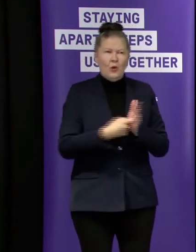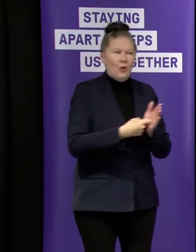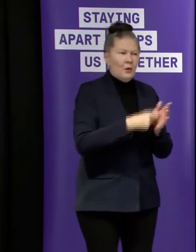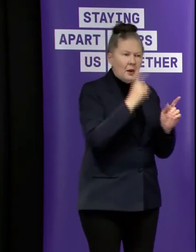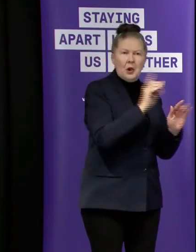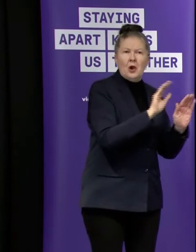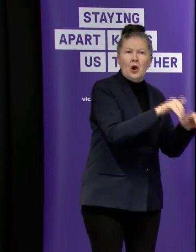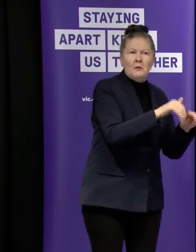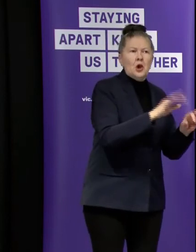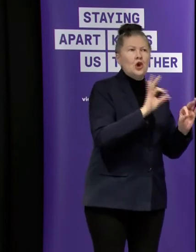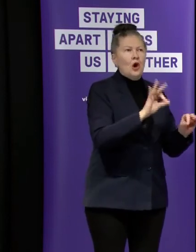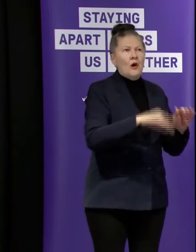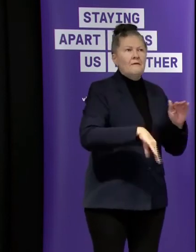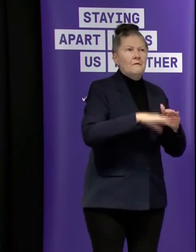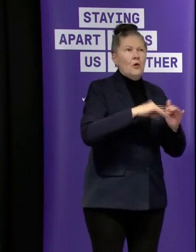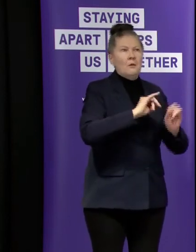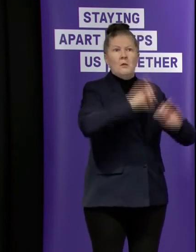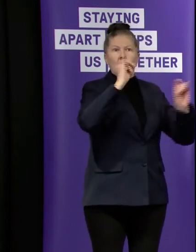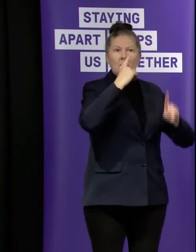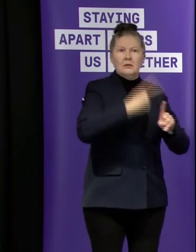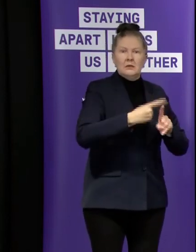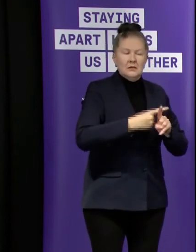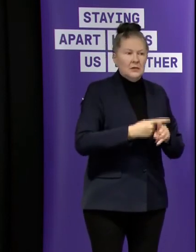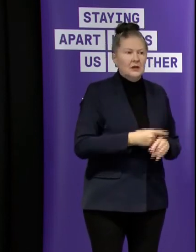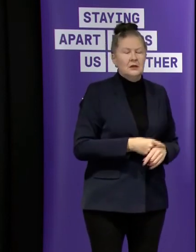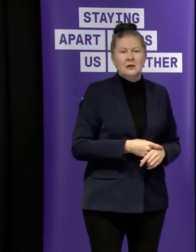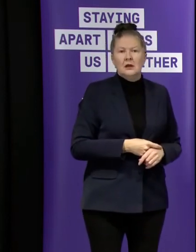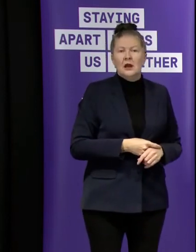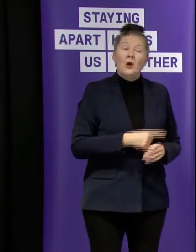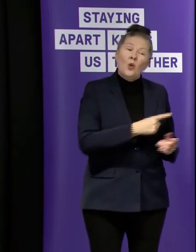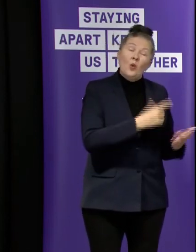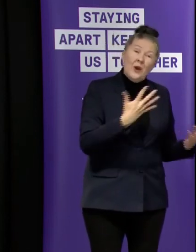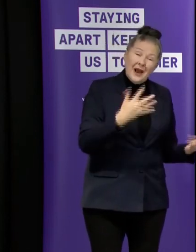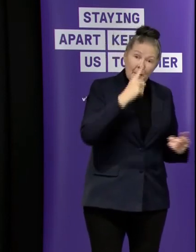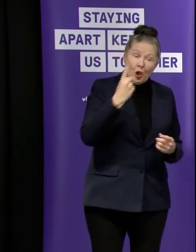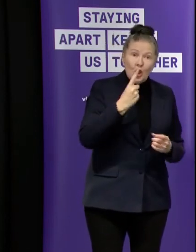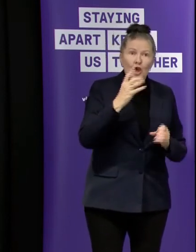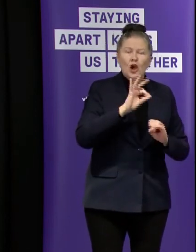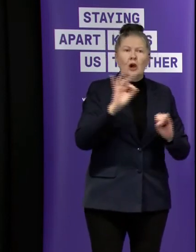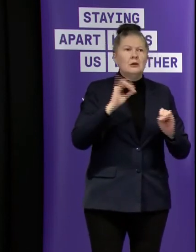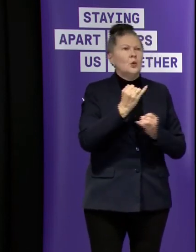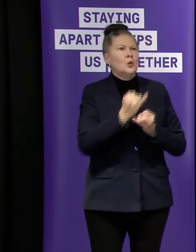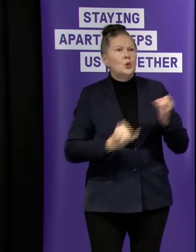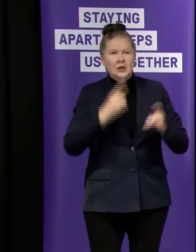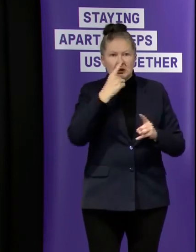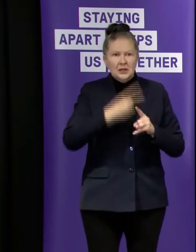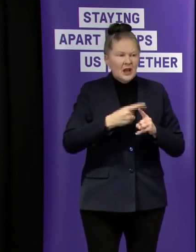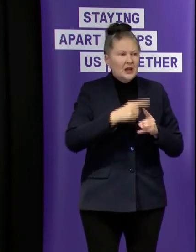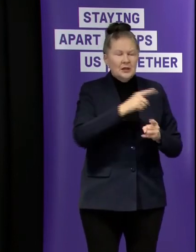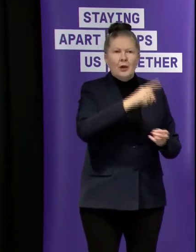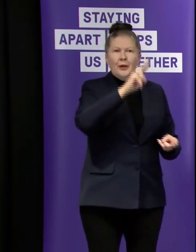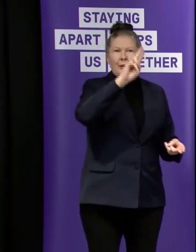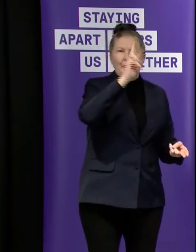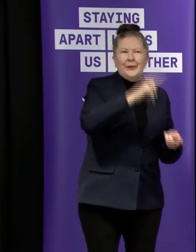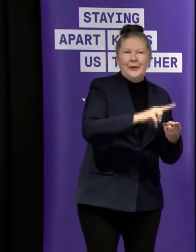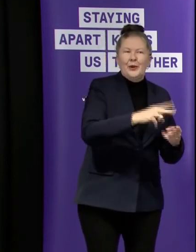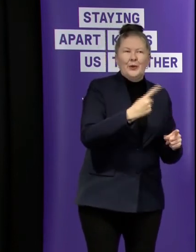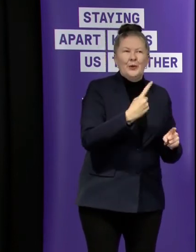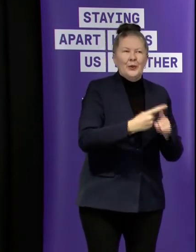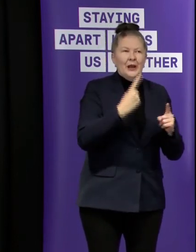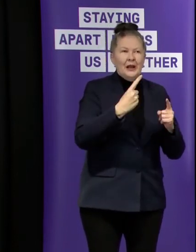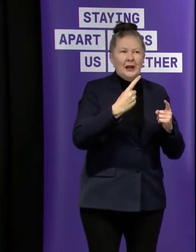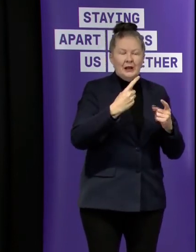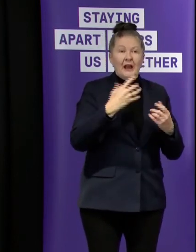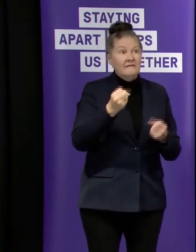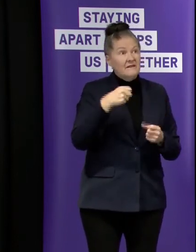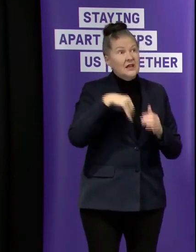people actually that don't have severe disease actually um become less infected fairly quickly actually so um in